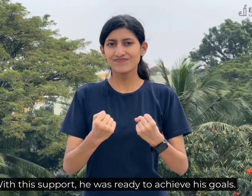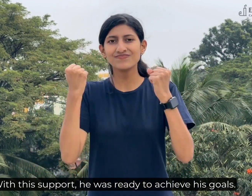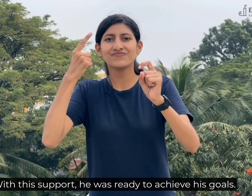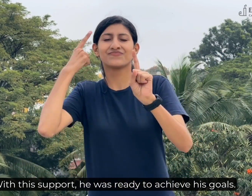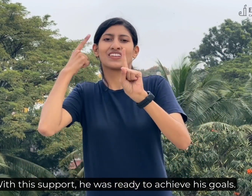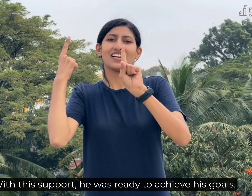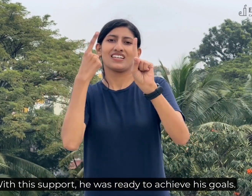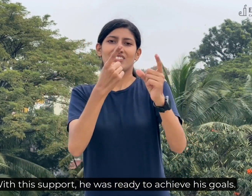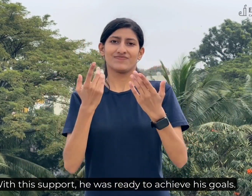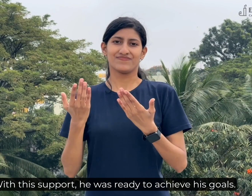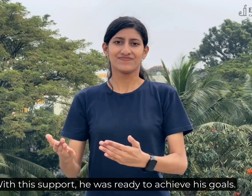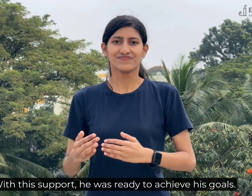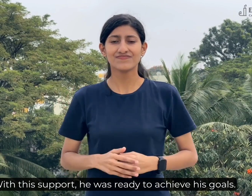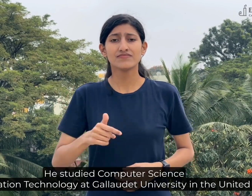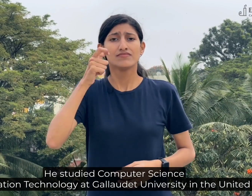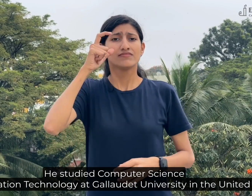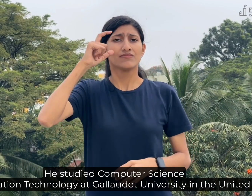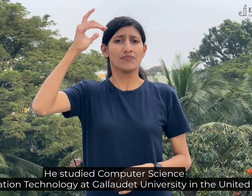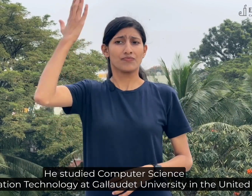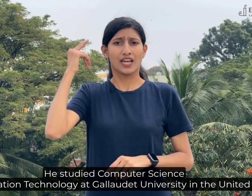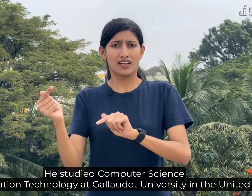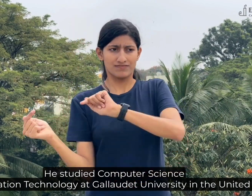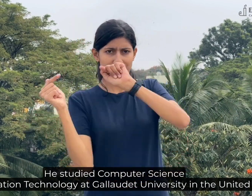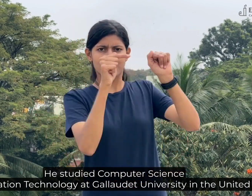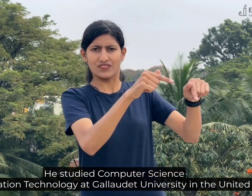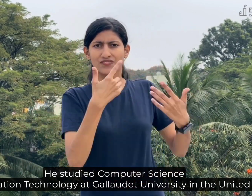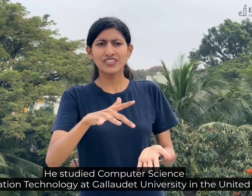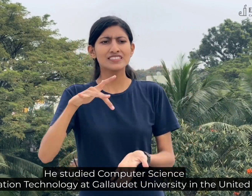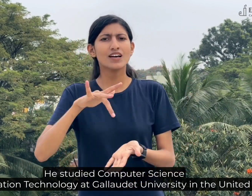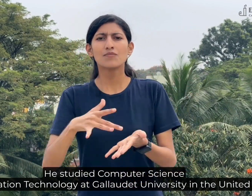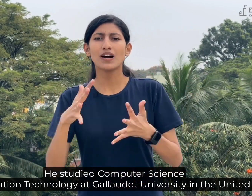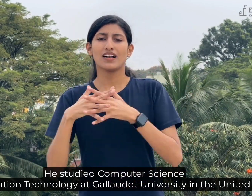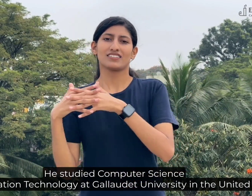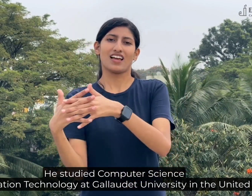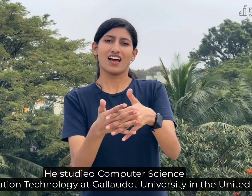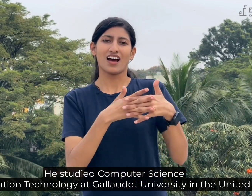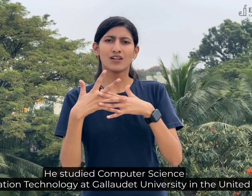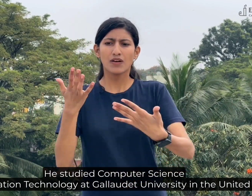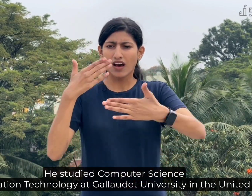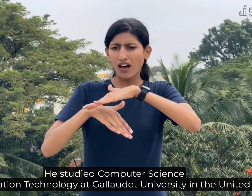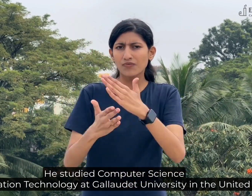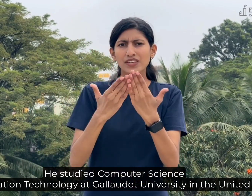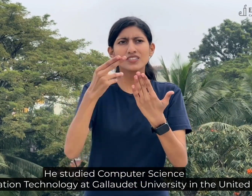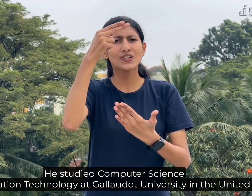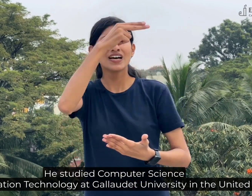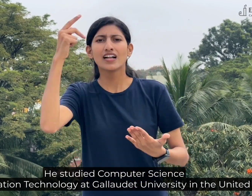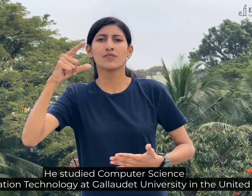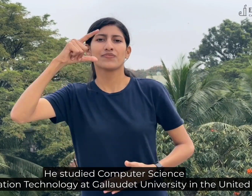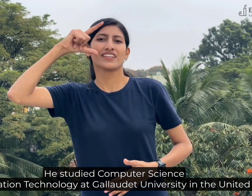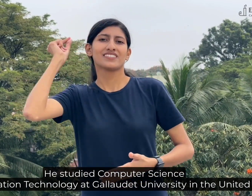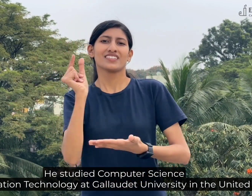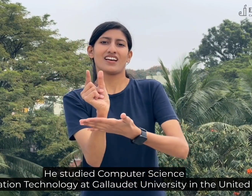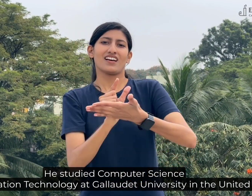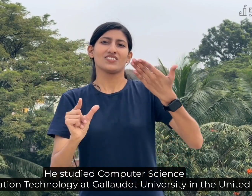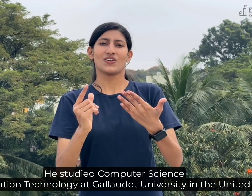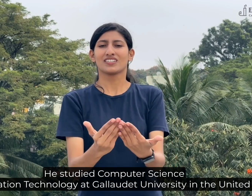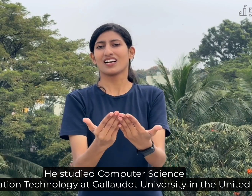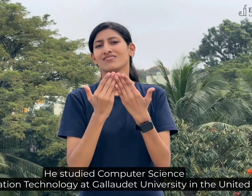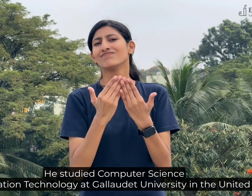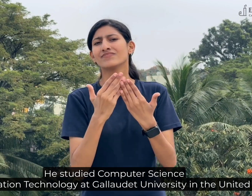he was ready to achieve his goals. He studied computer science and information technology at Gallaudet University in the United